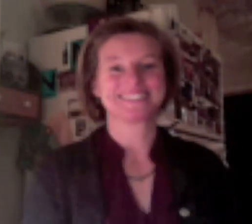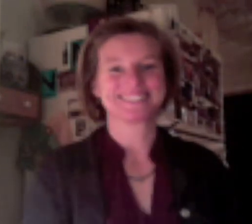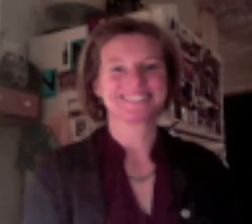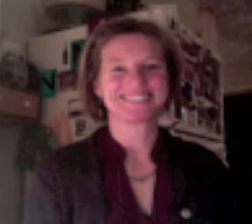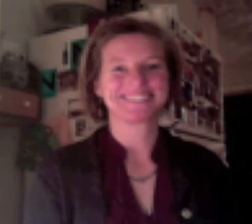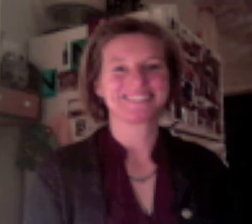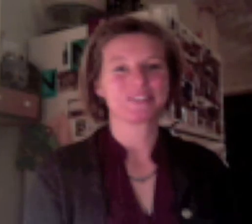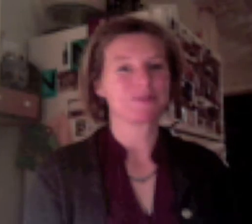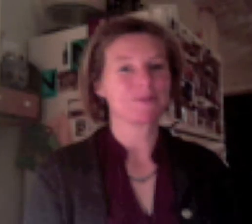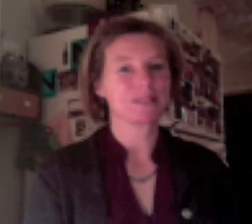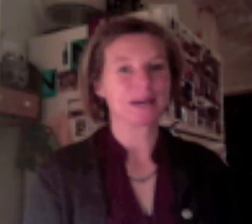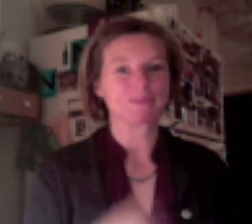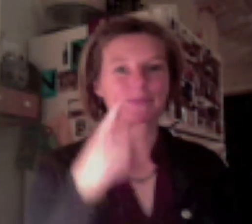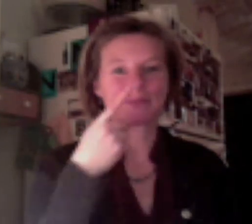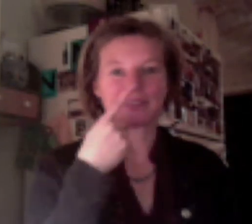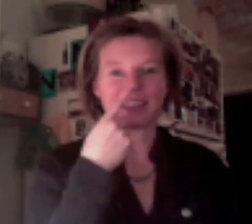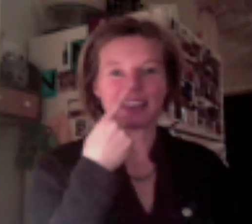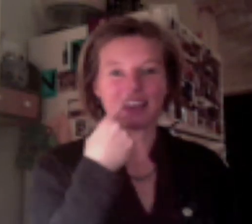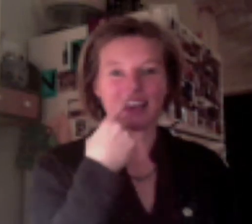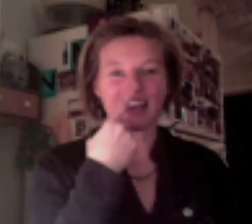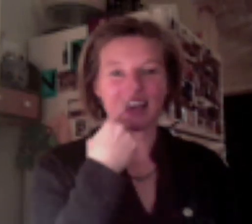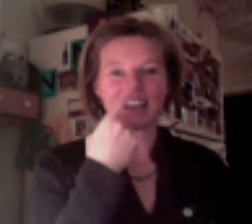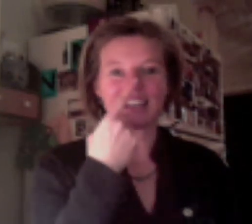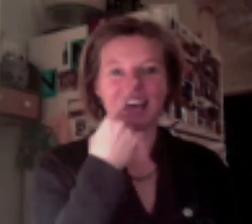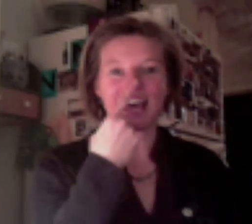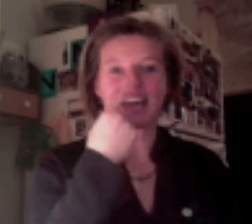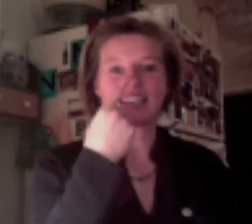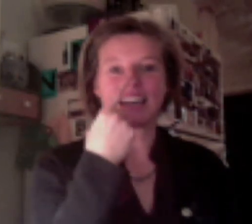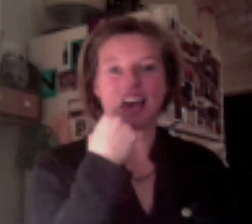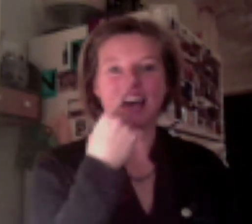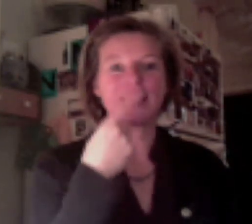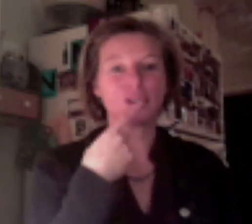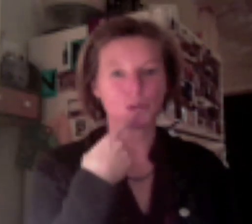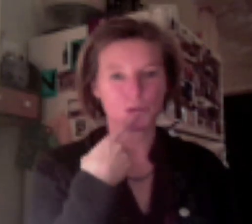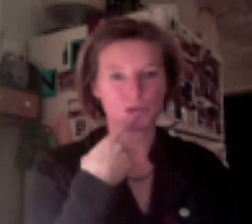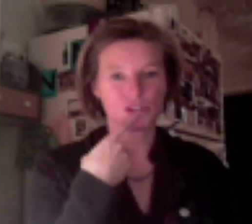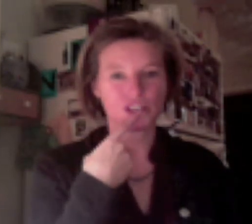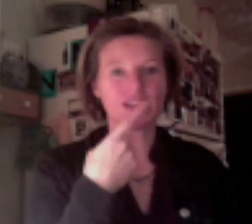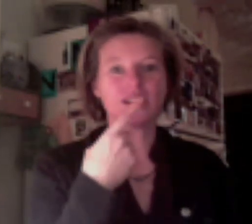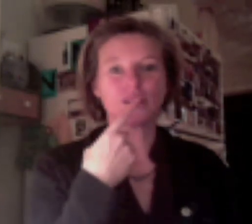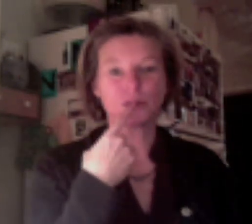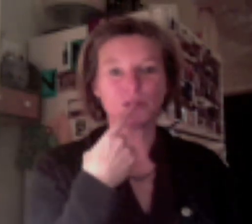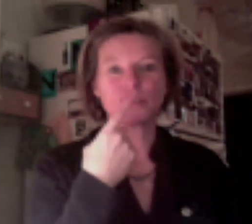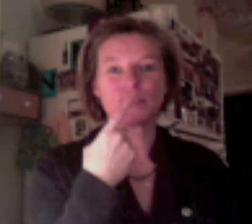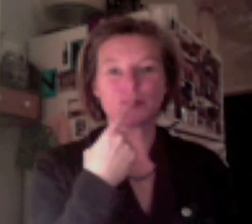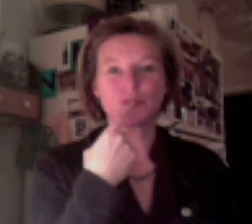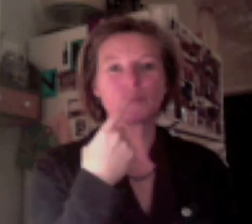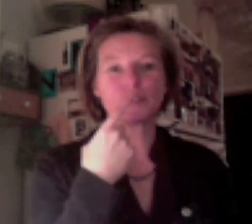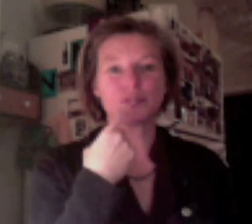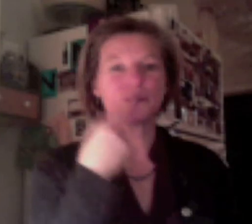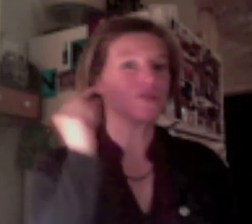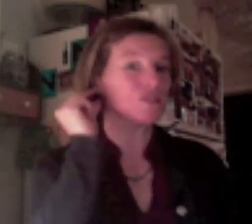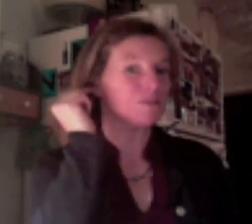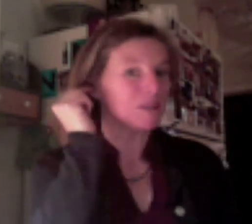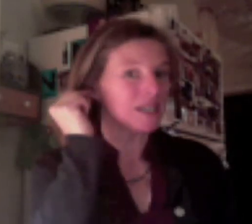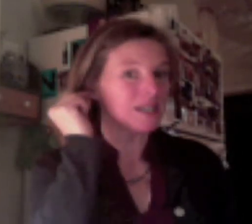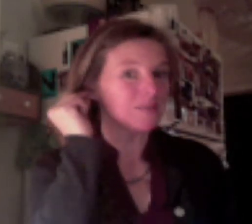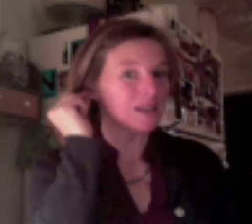do it one more time. Hana Hana Hana Kuchi Kuchi Kuchi Kuchi Mimi